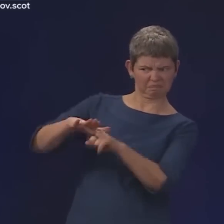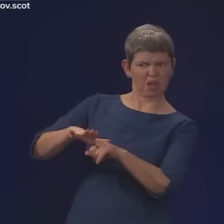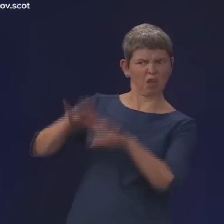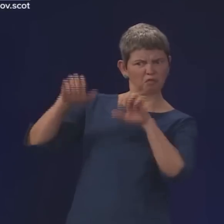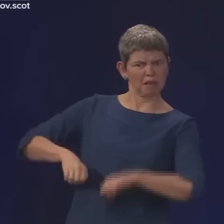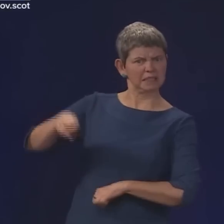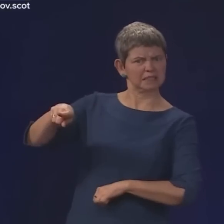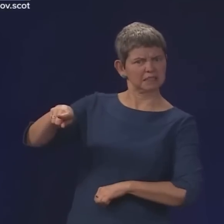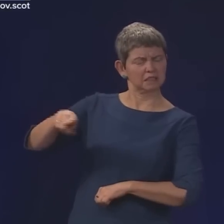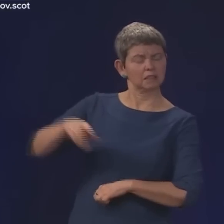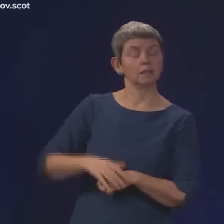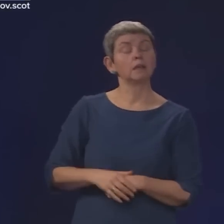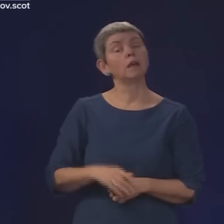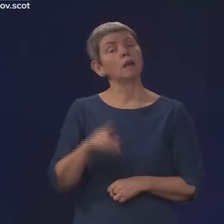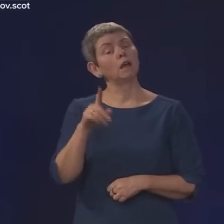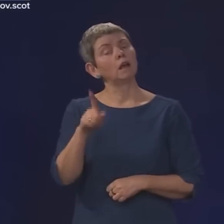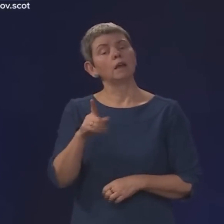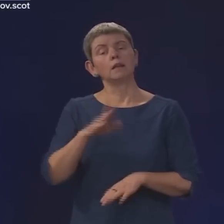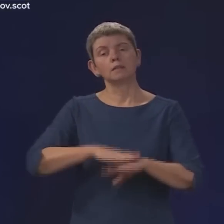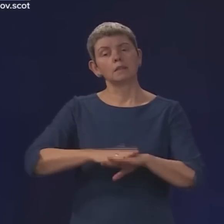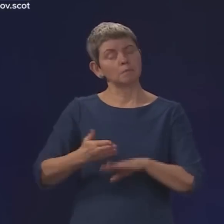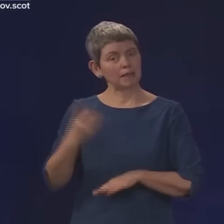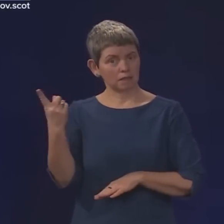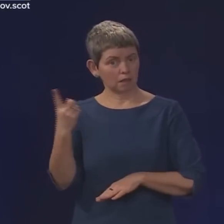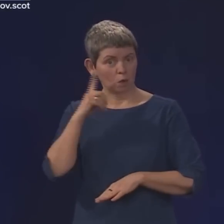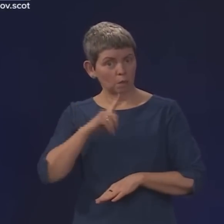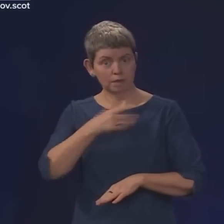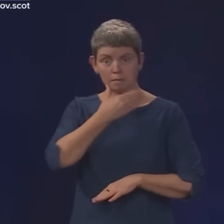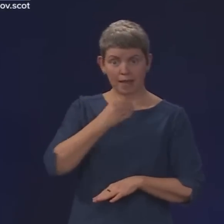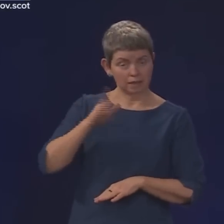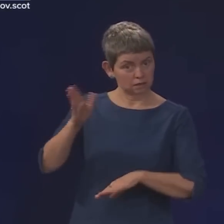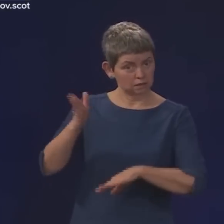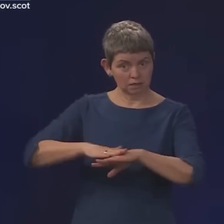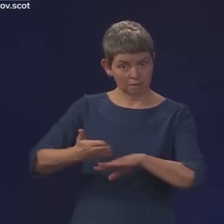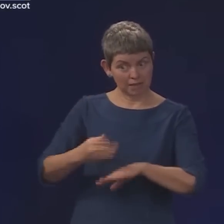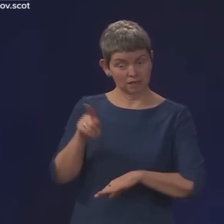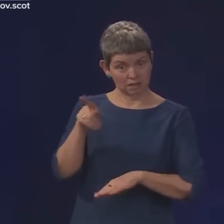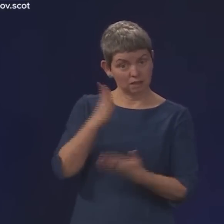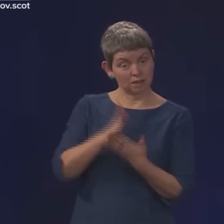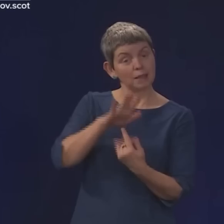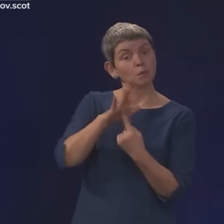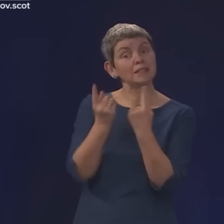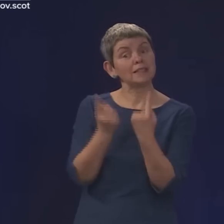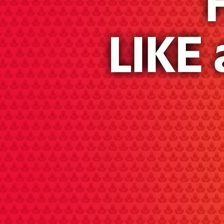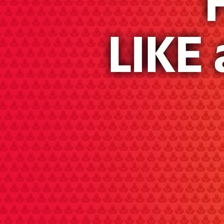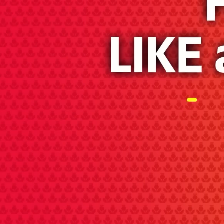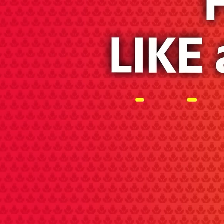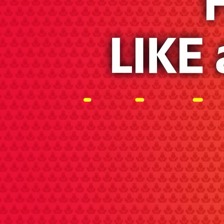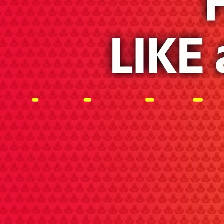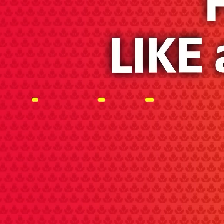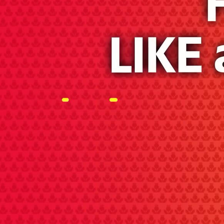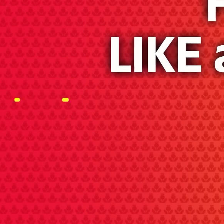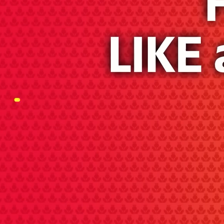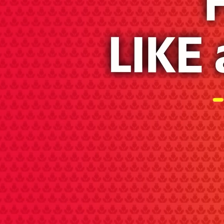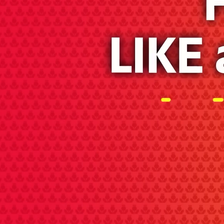is that the individual was convicted of rape, and that is what we're talking about here, and that's what I will continue to focus on. In these